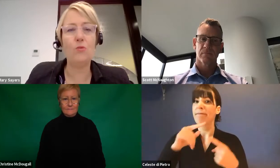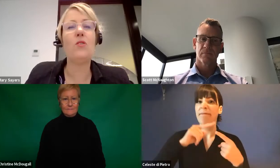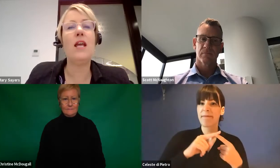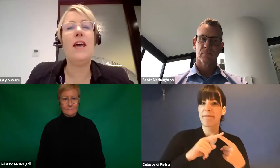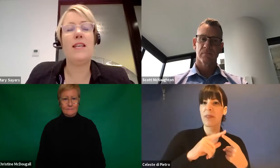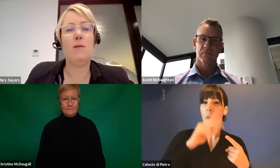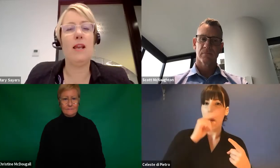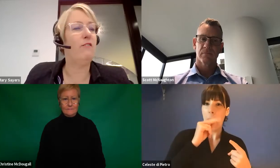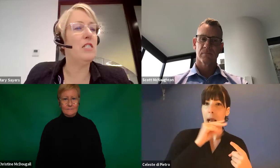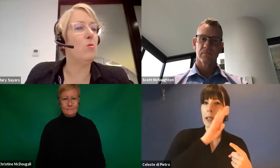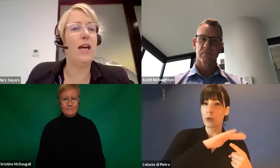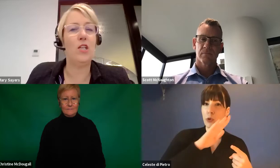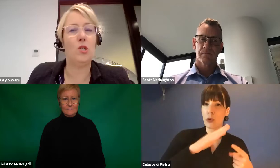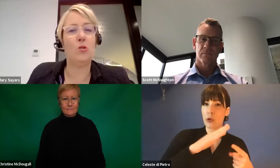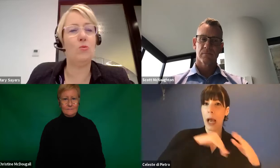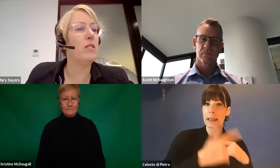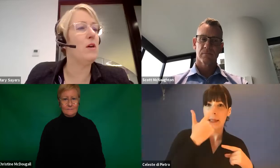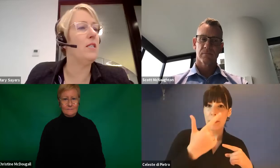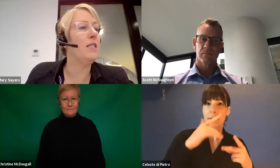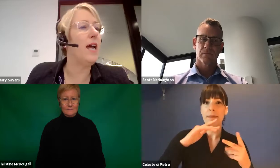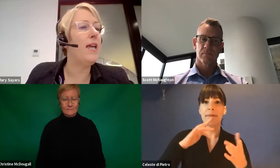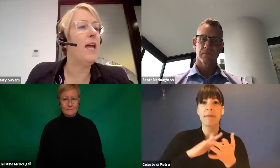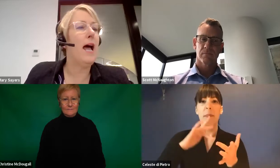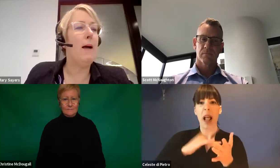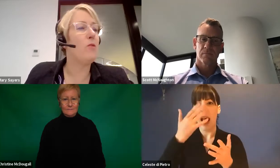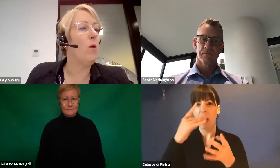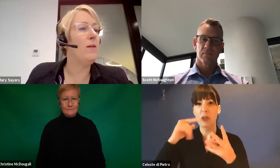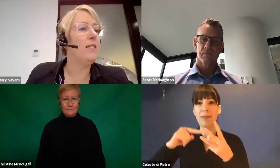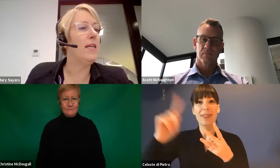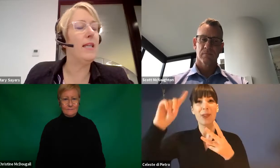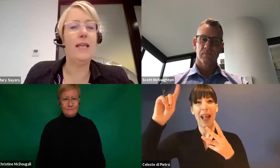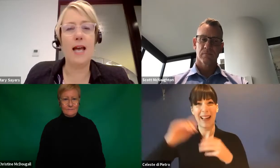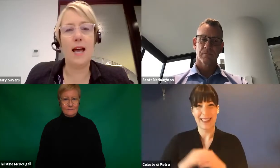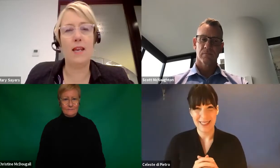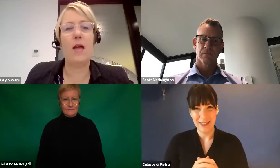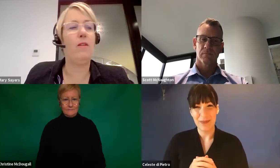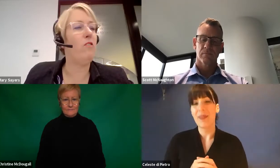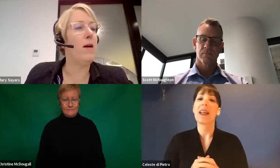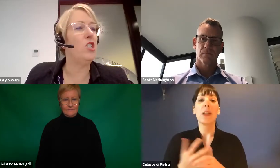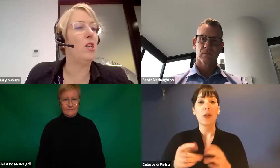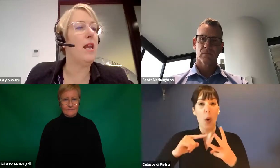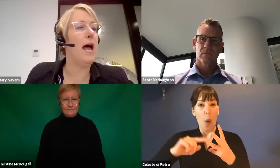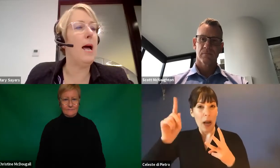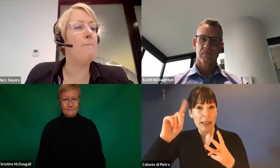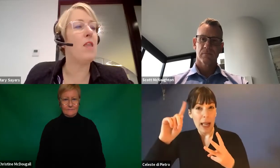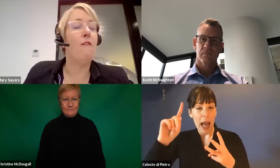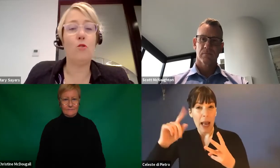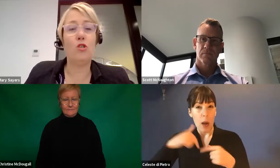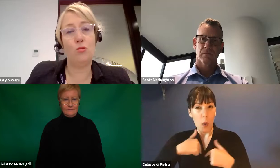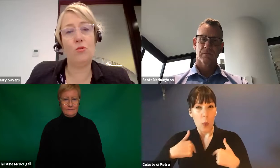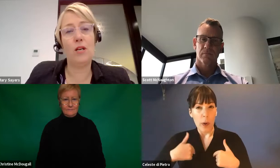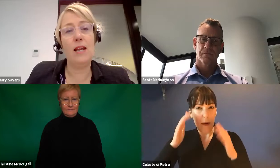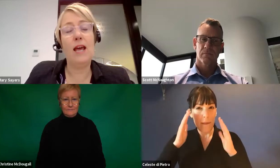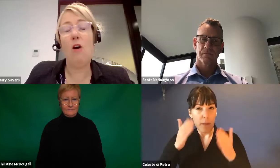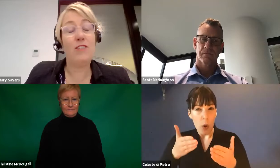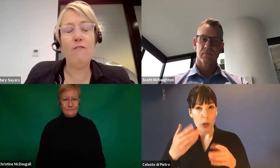young children as well as for school-aged children. So today we're particularly targeting our information for